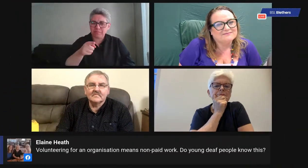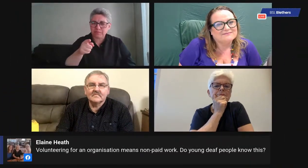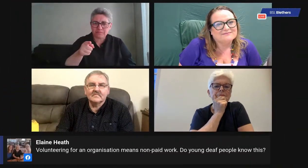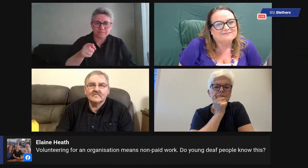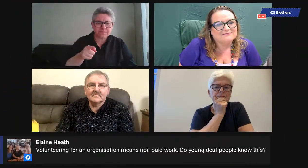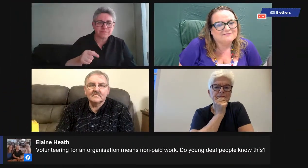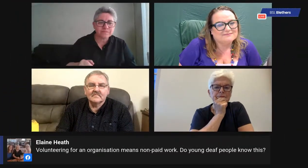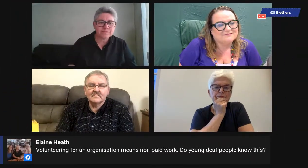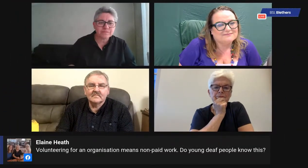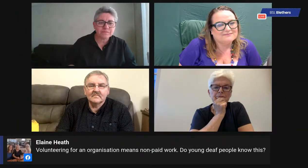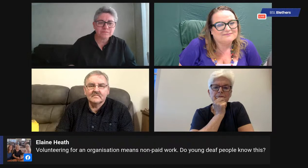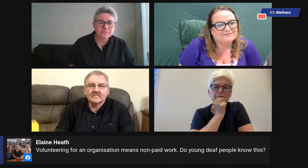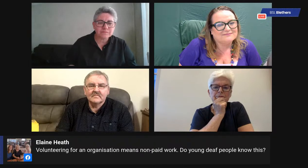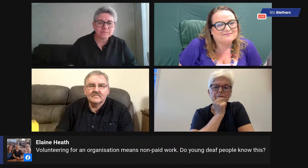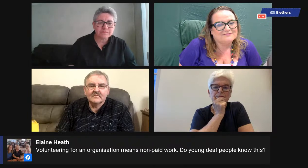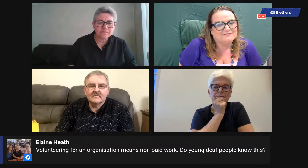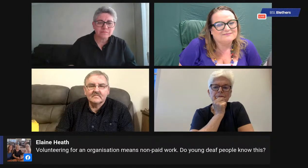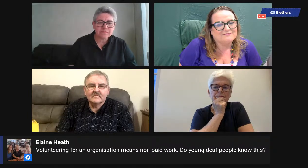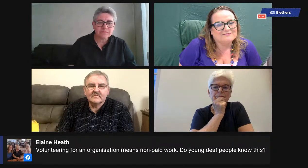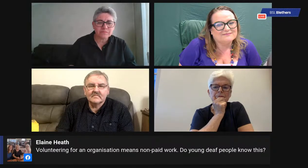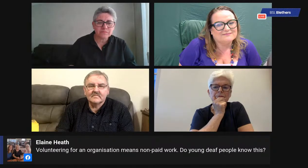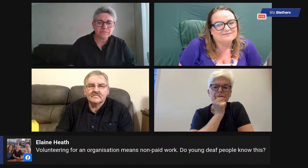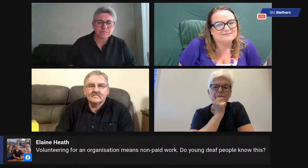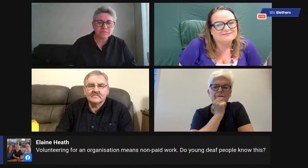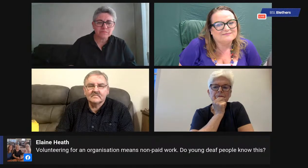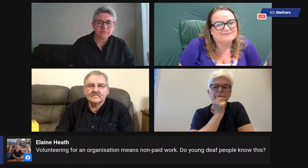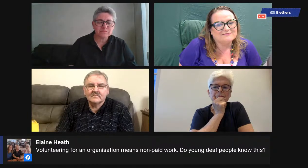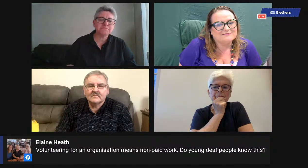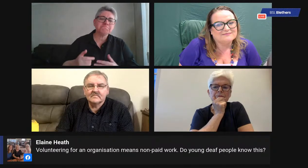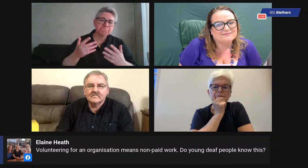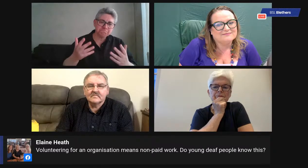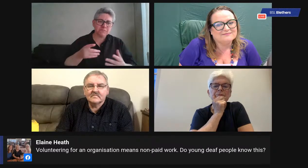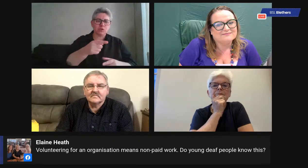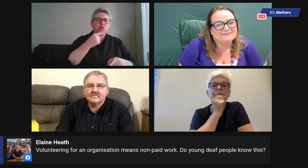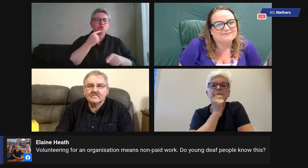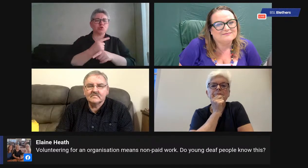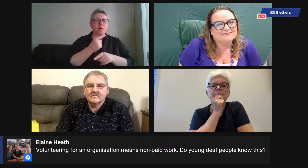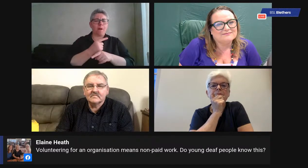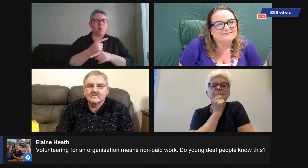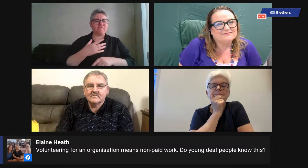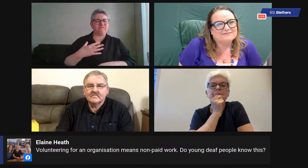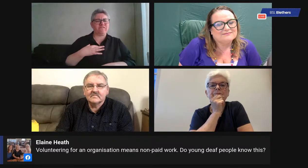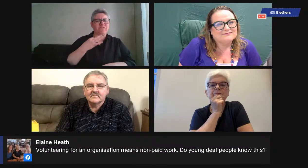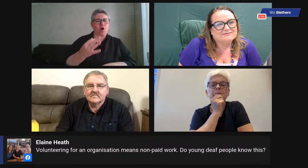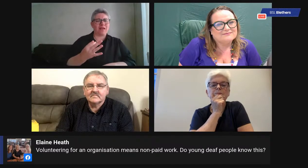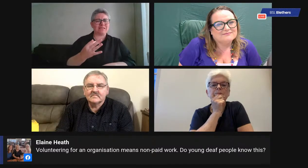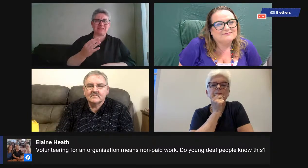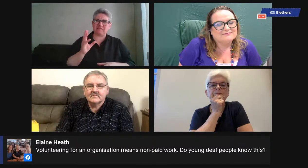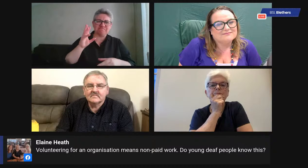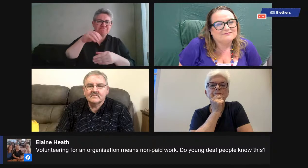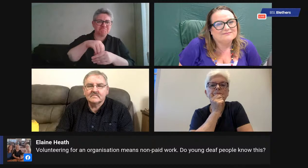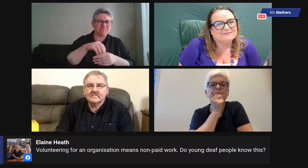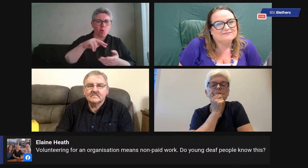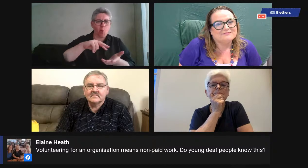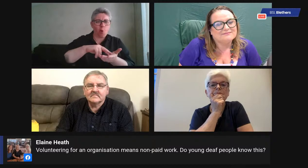And this is from Elaine Heath. Volunteering for an organization means non paid work.